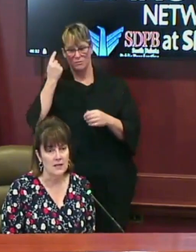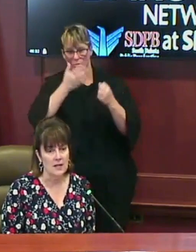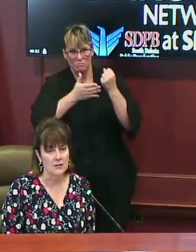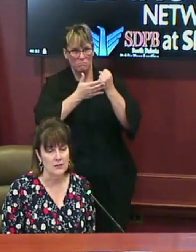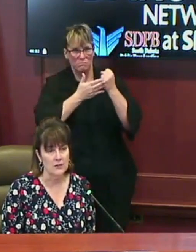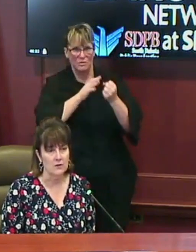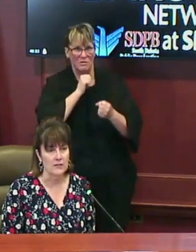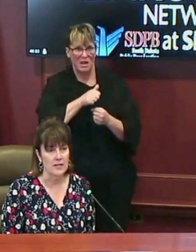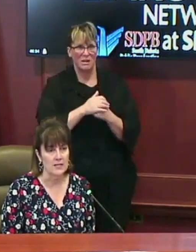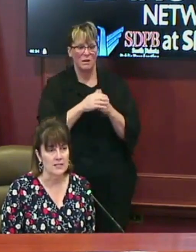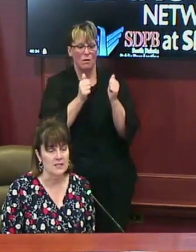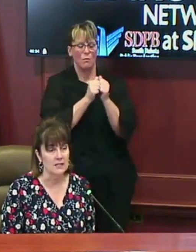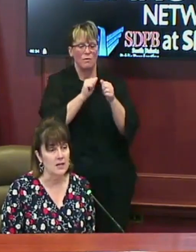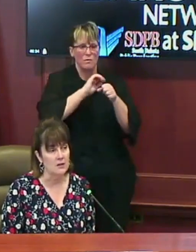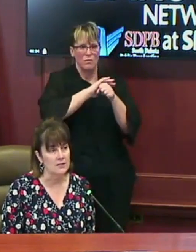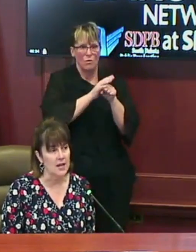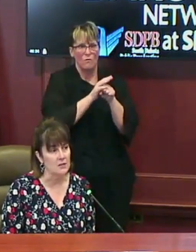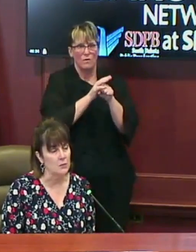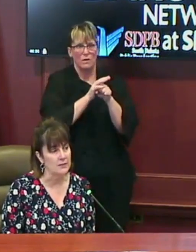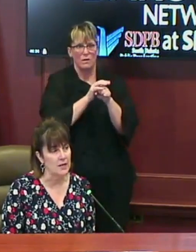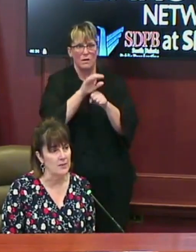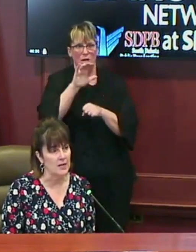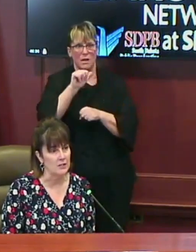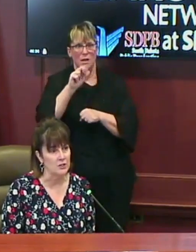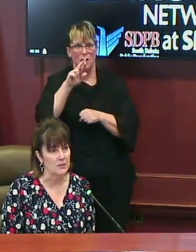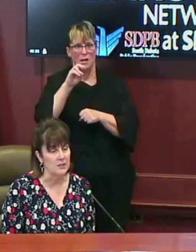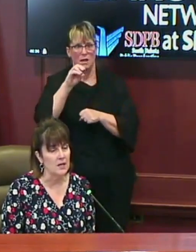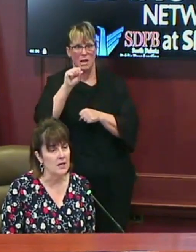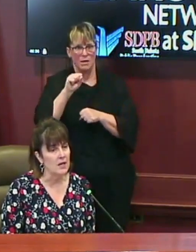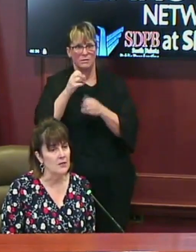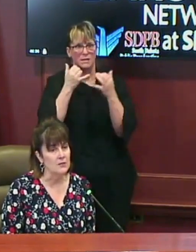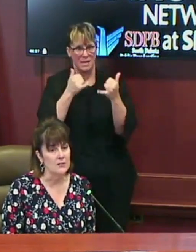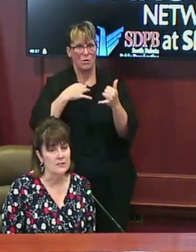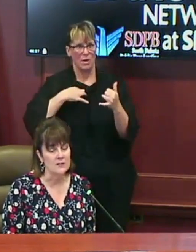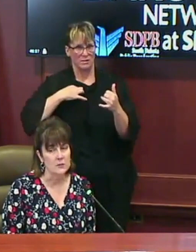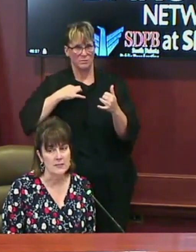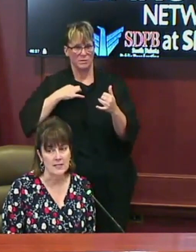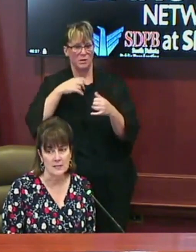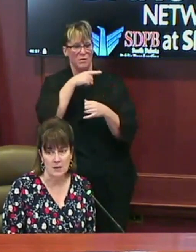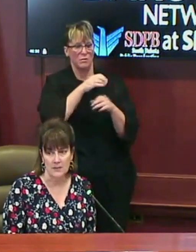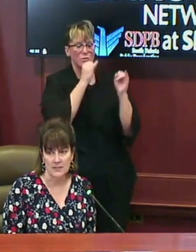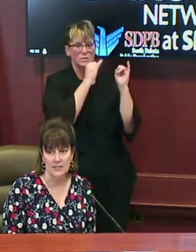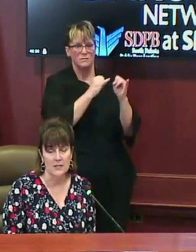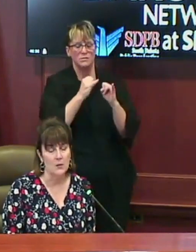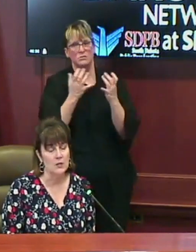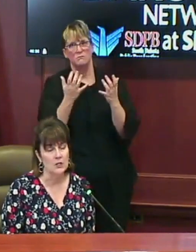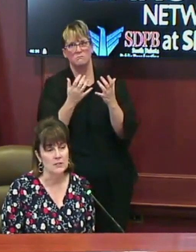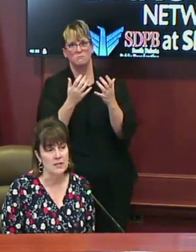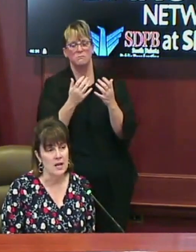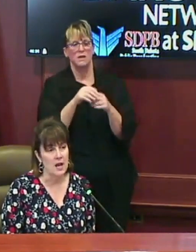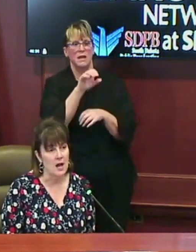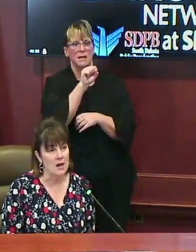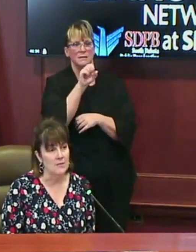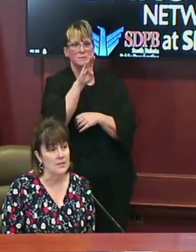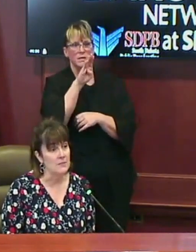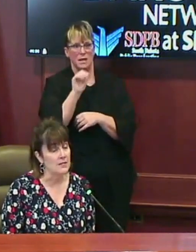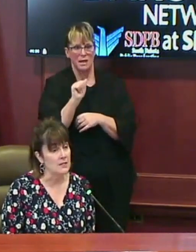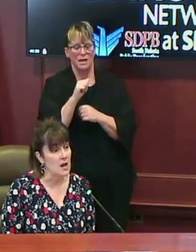that under the COVID-19 CARES Act will now be eligible. And those are individuals like small business owners,